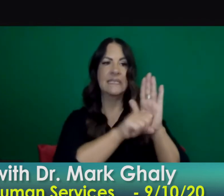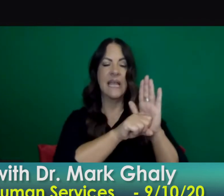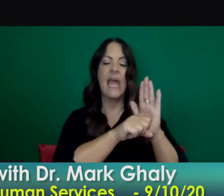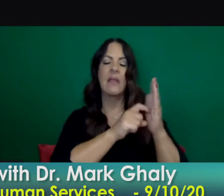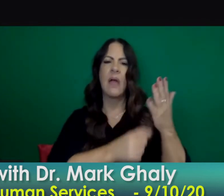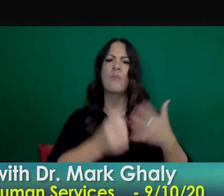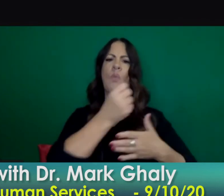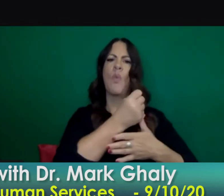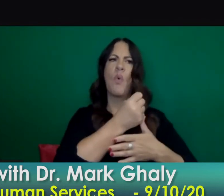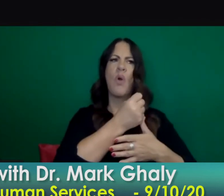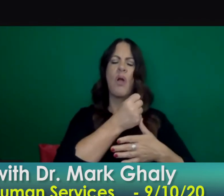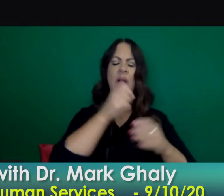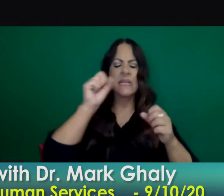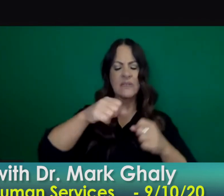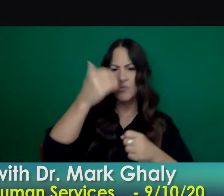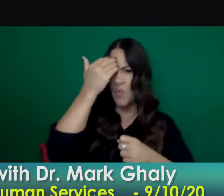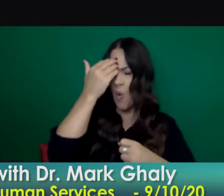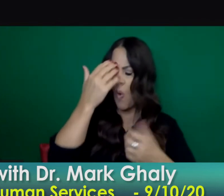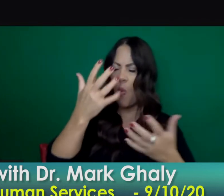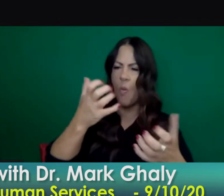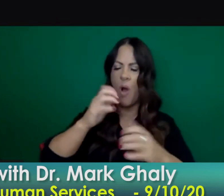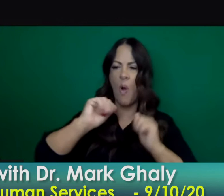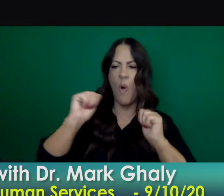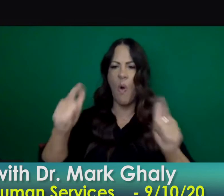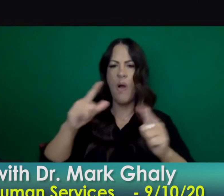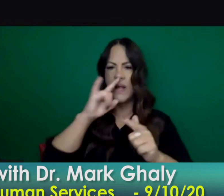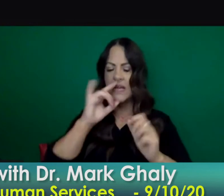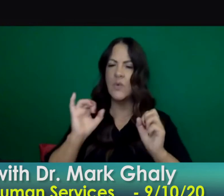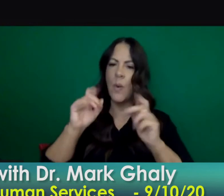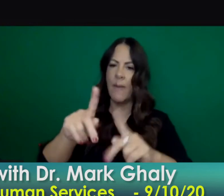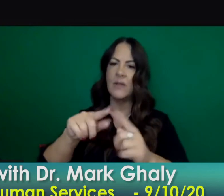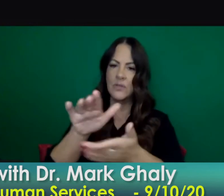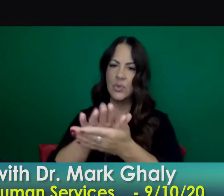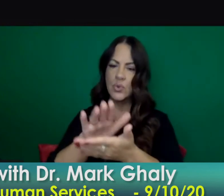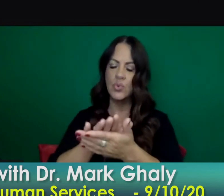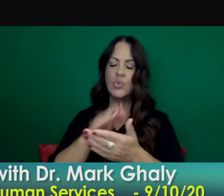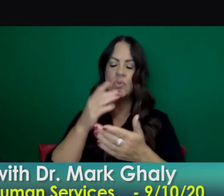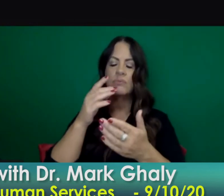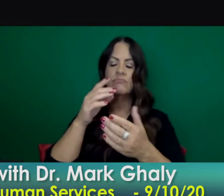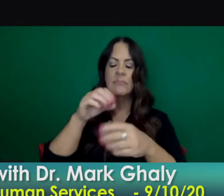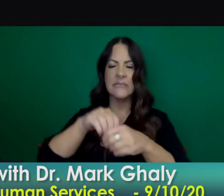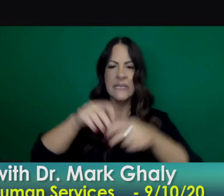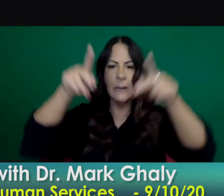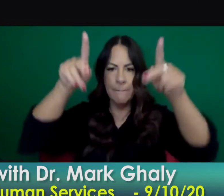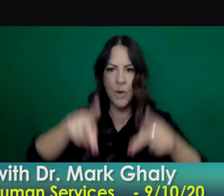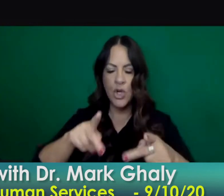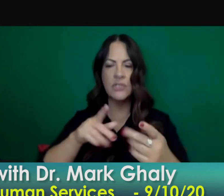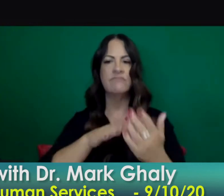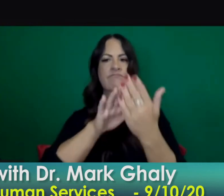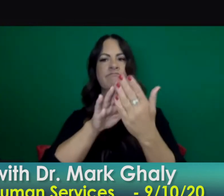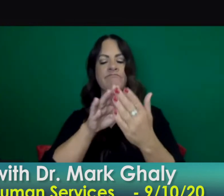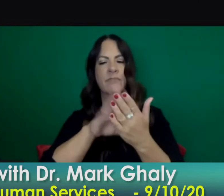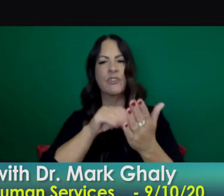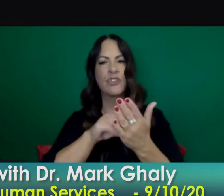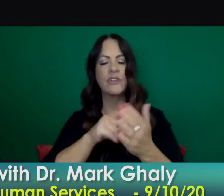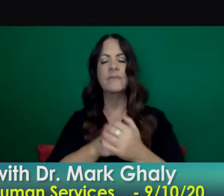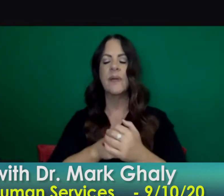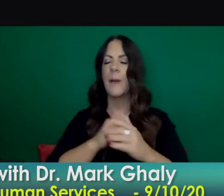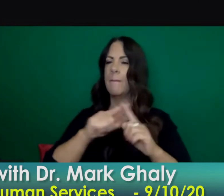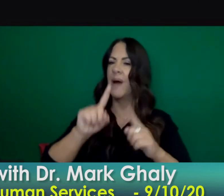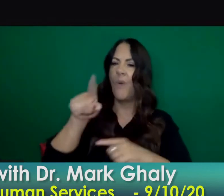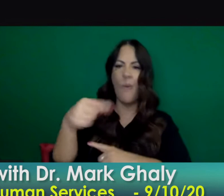students back to in-person uh education but really only when our communities and all of those involved